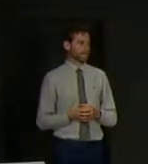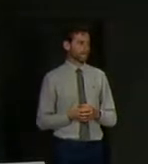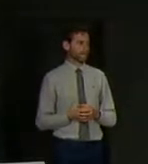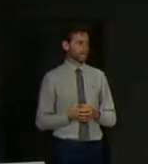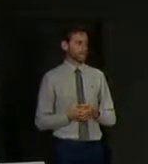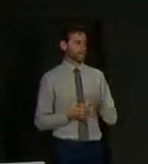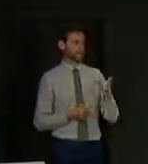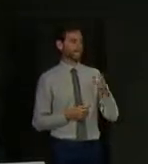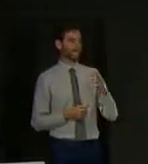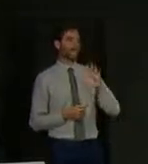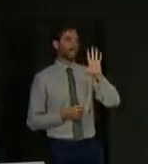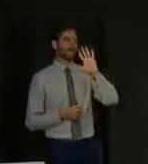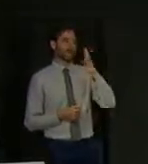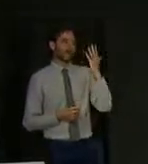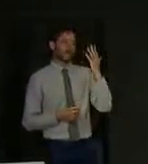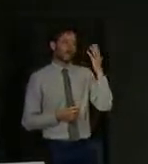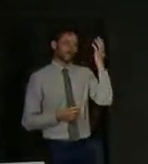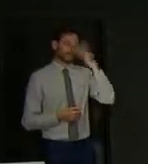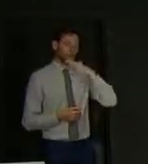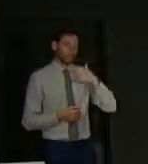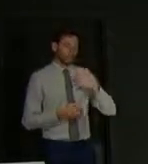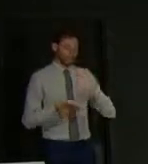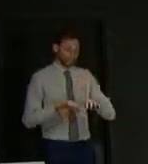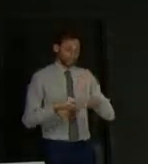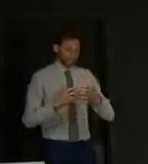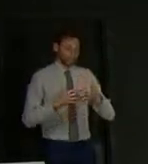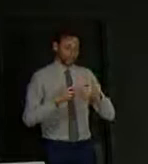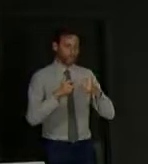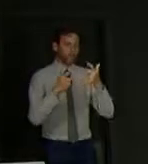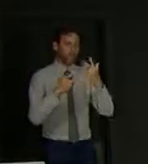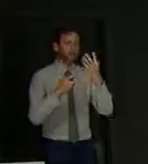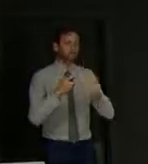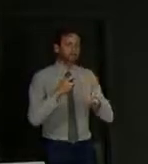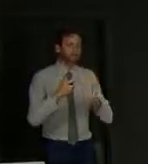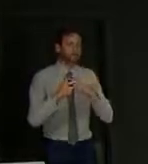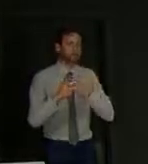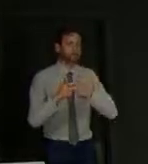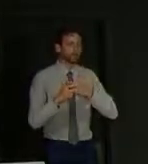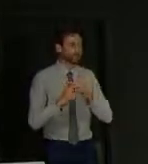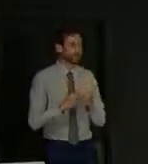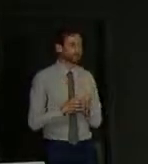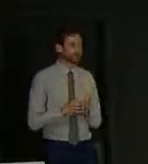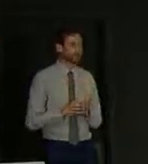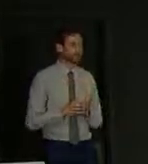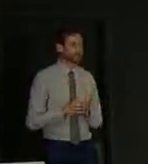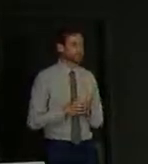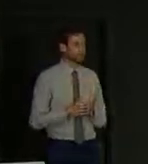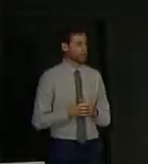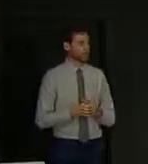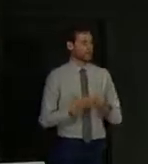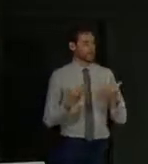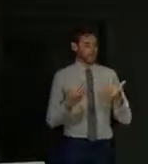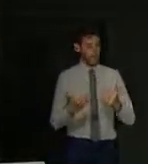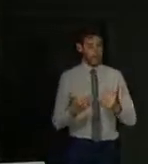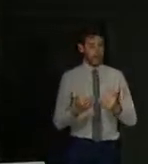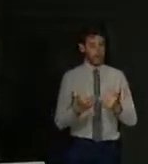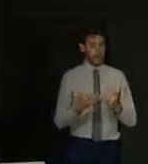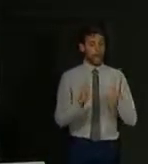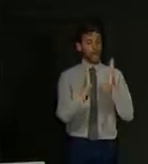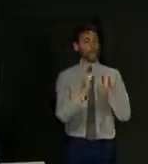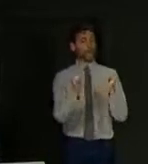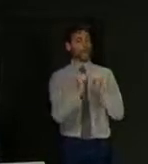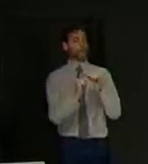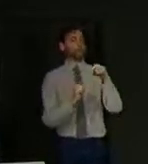Hello. Sorry. Minor technical difficulties. But we're heading into the weekend.